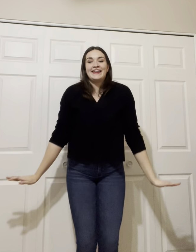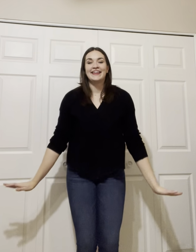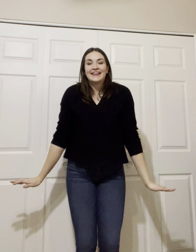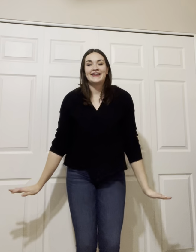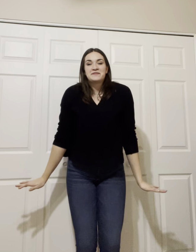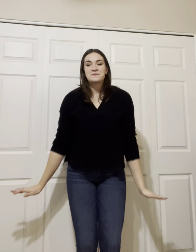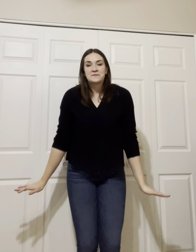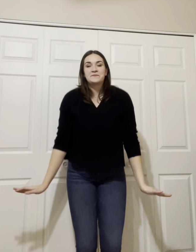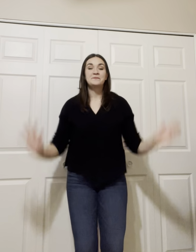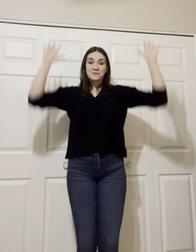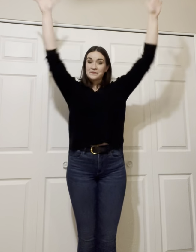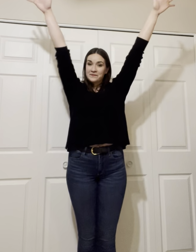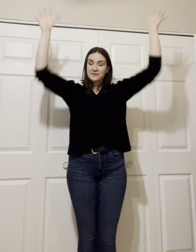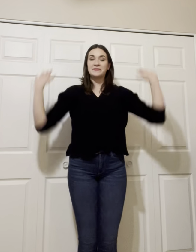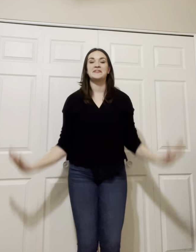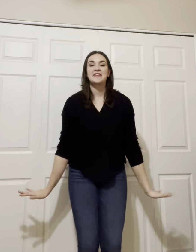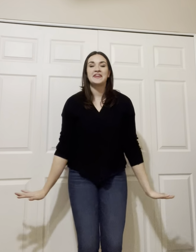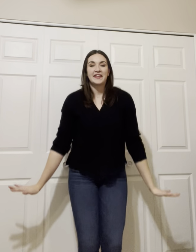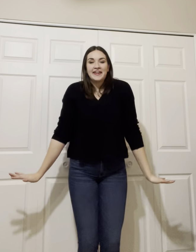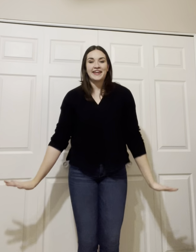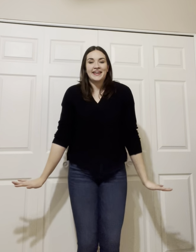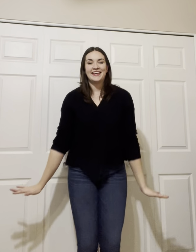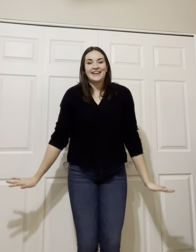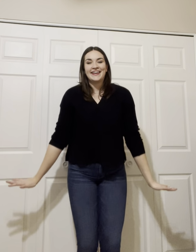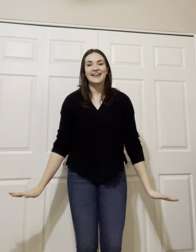No, my. No, no.